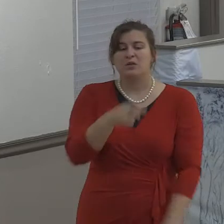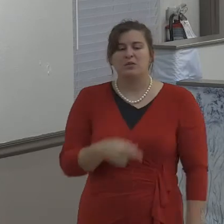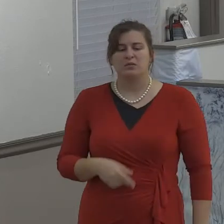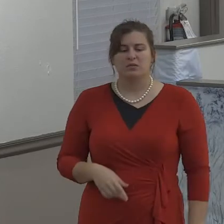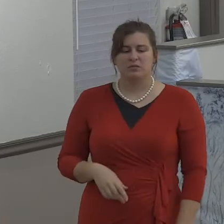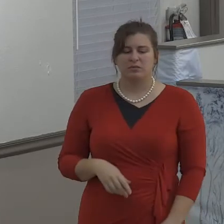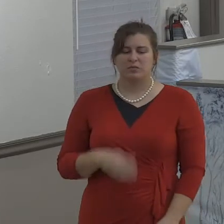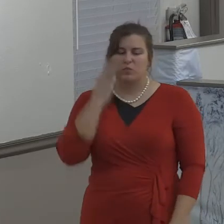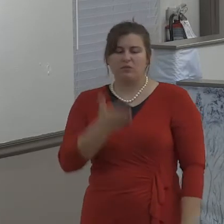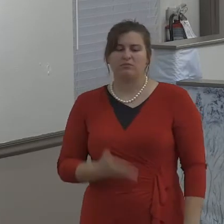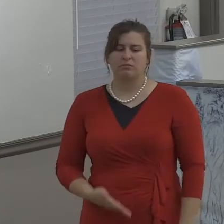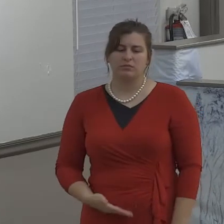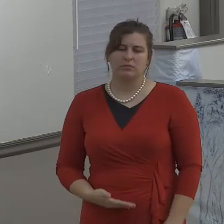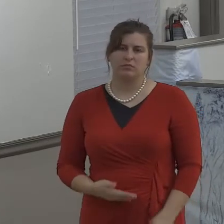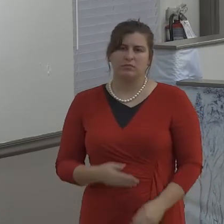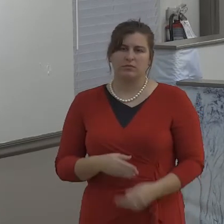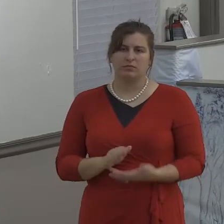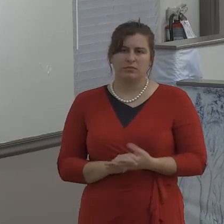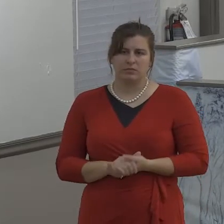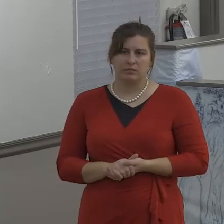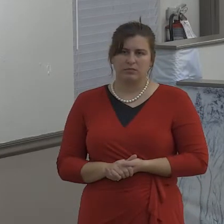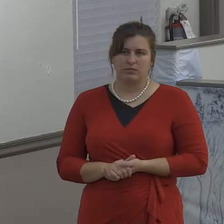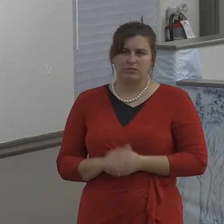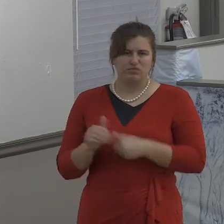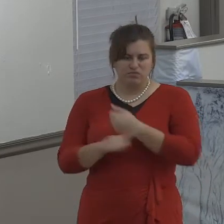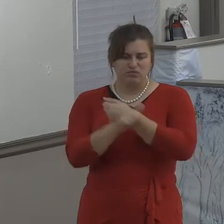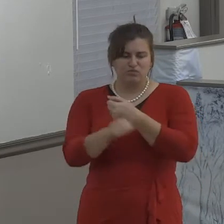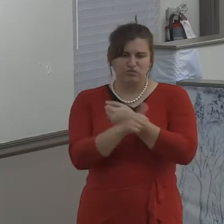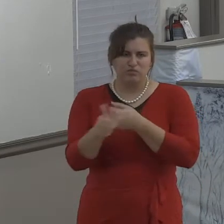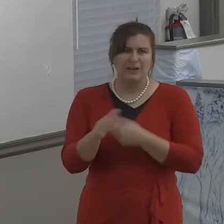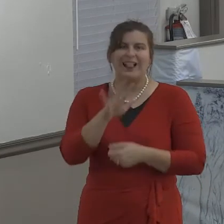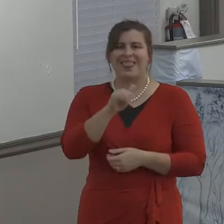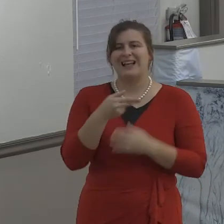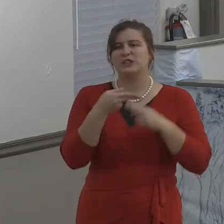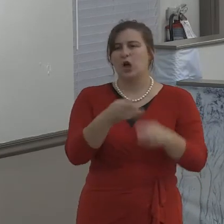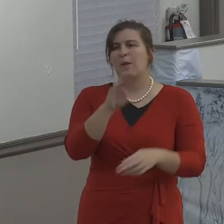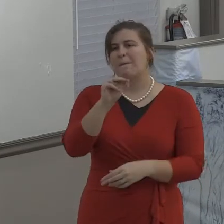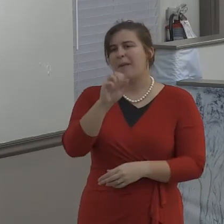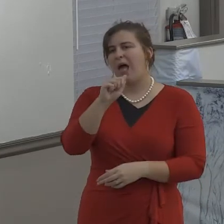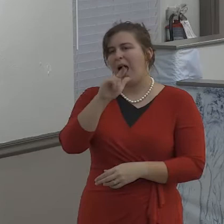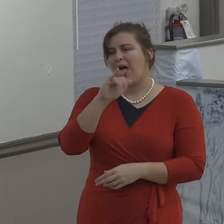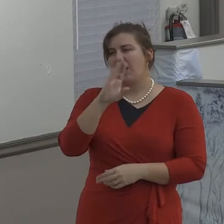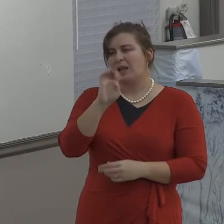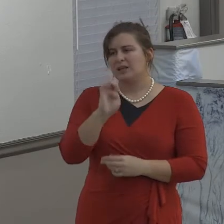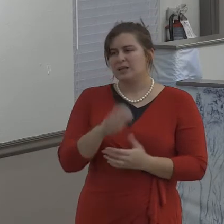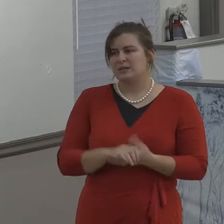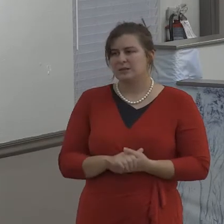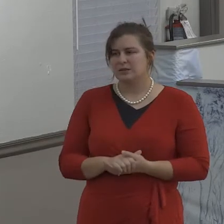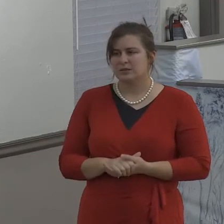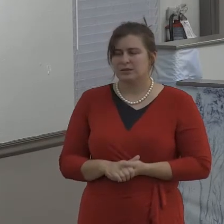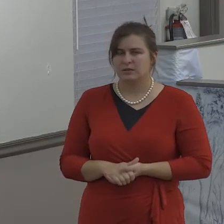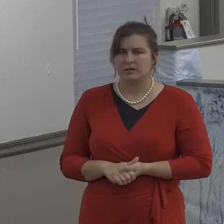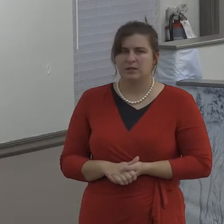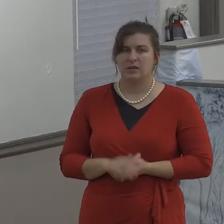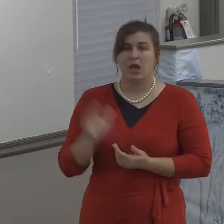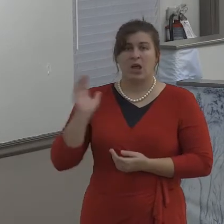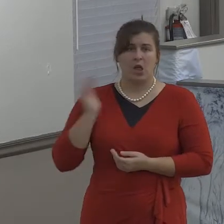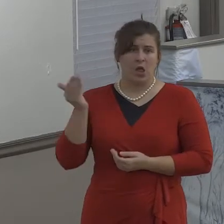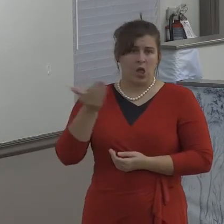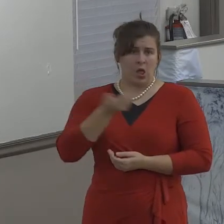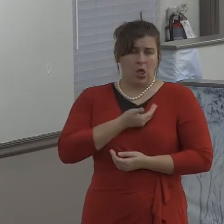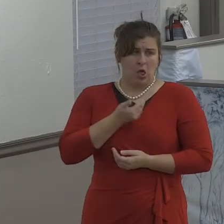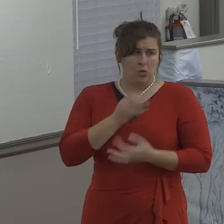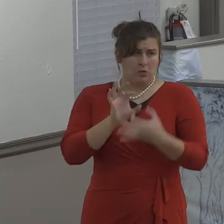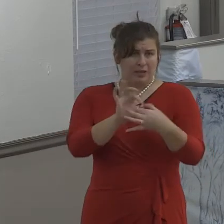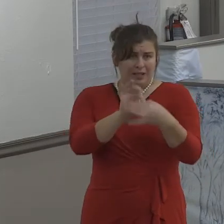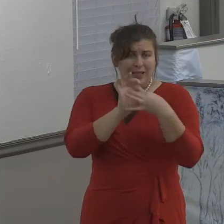of charity. Charity in 1 Corinthians 13 is love that demonstrates itself. It is the